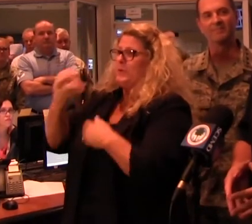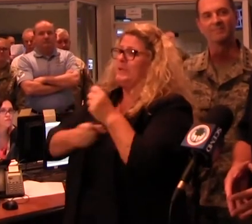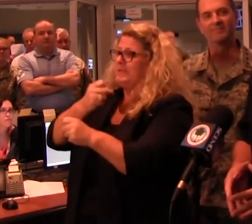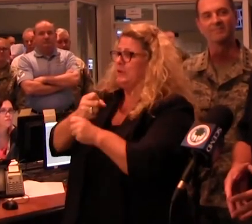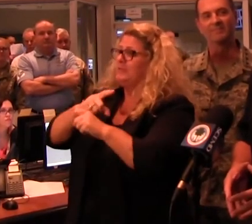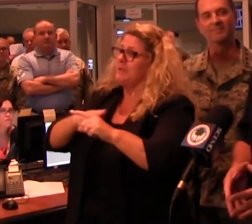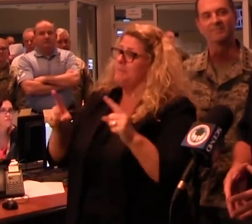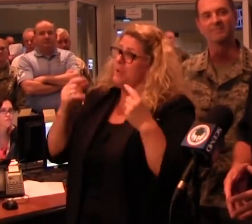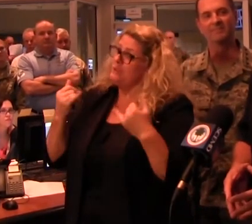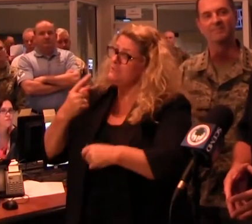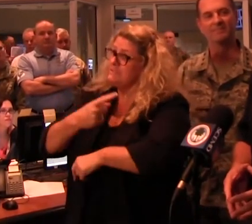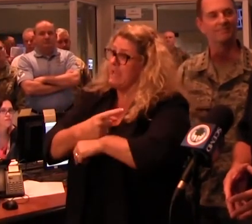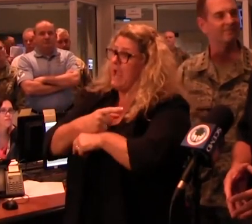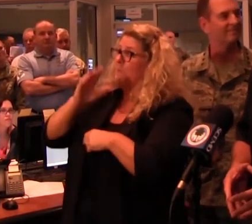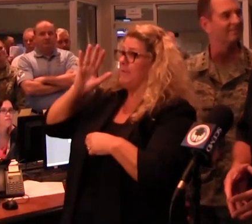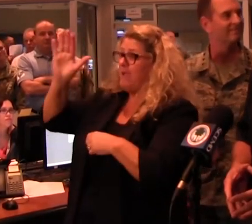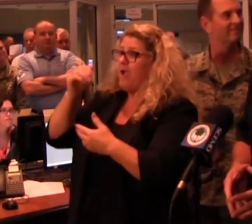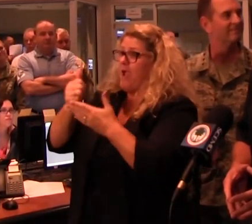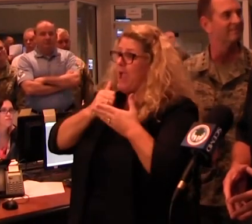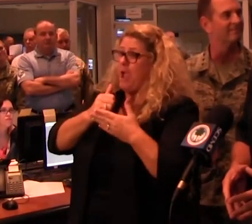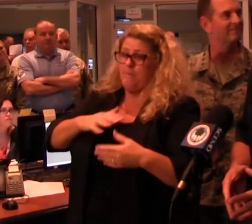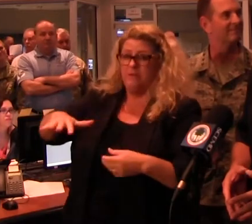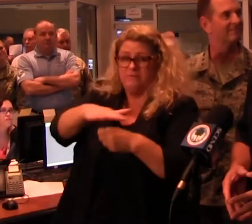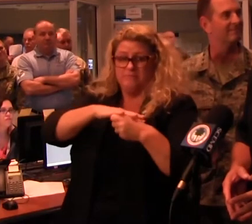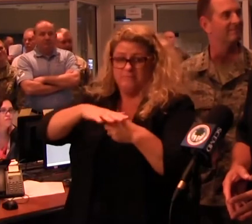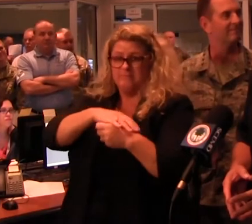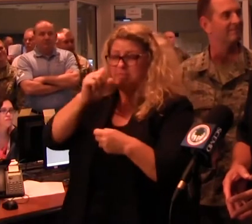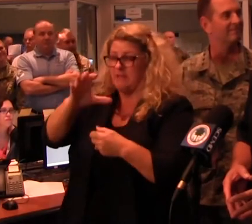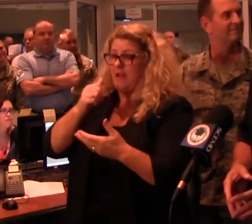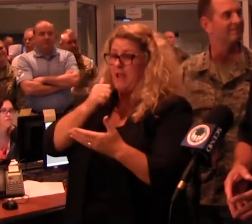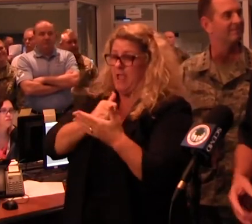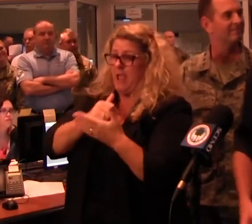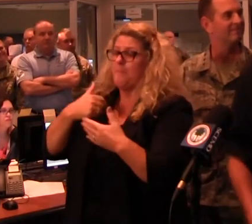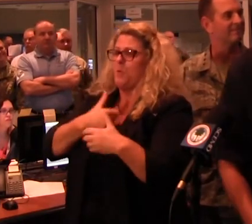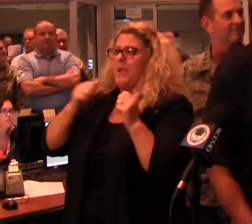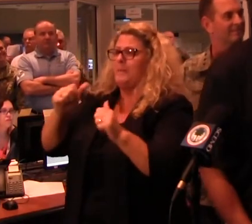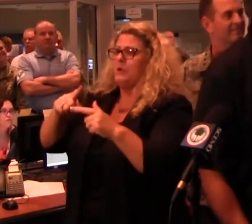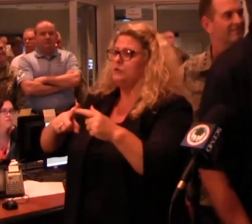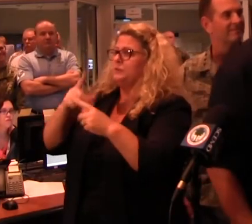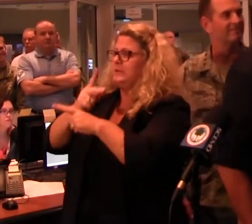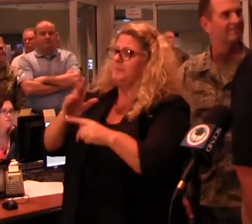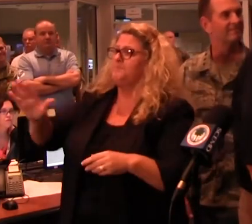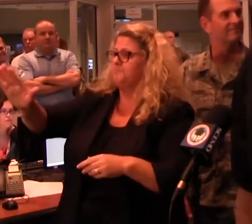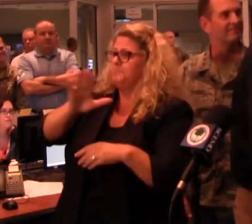are today in that fully integrated team to make sure that we safeguard the citizens of South Carolina. Thank you, sir.